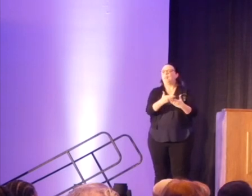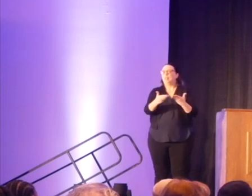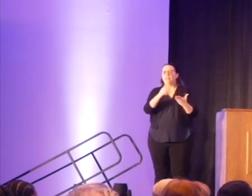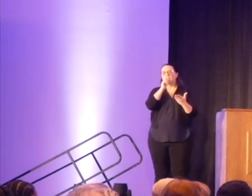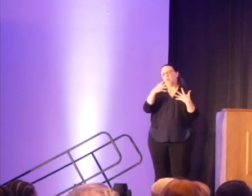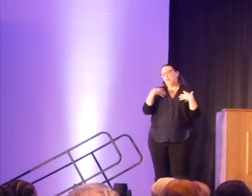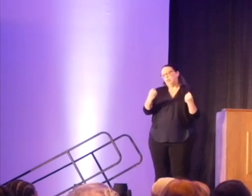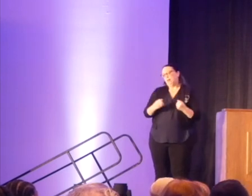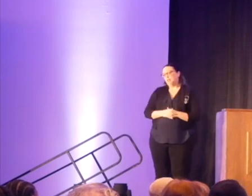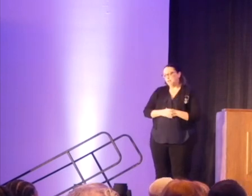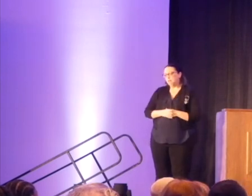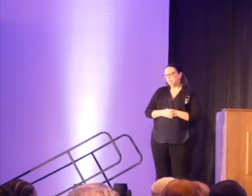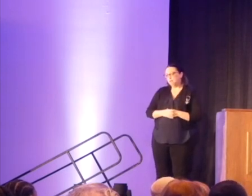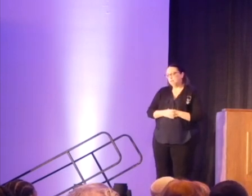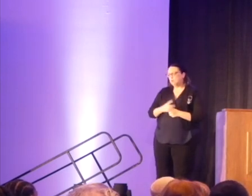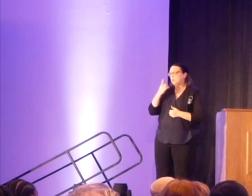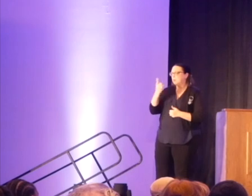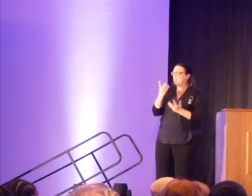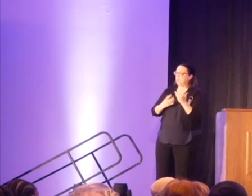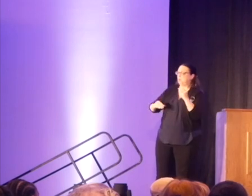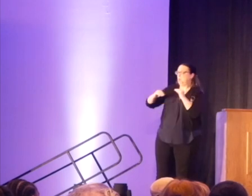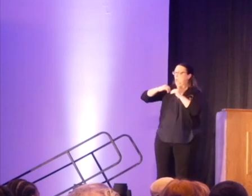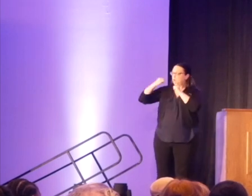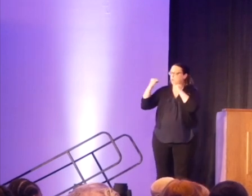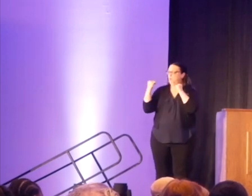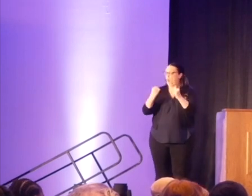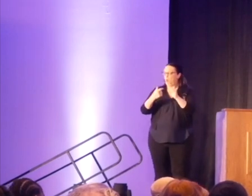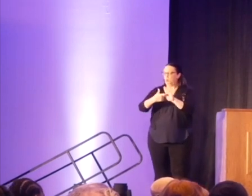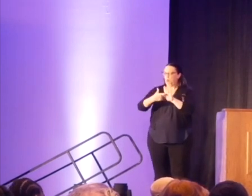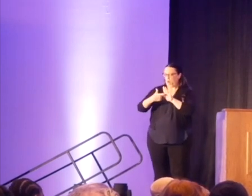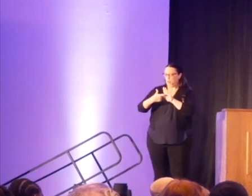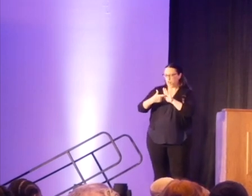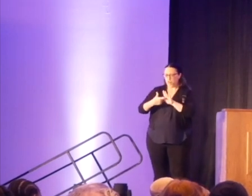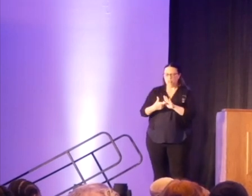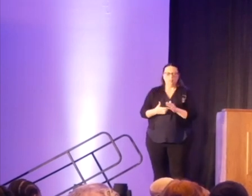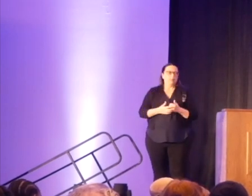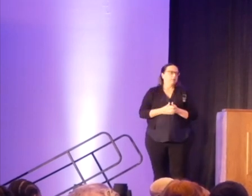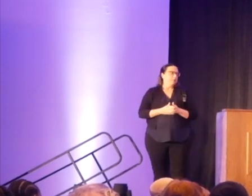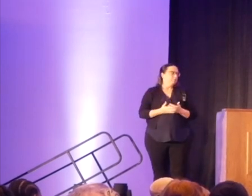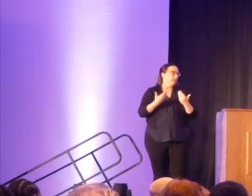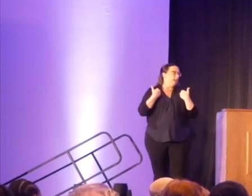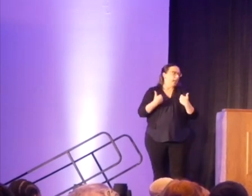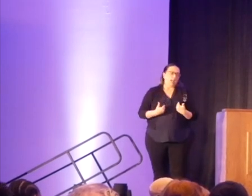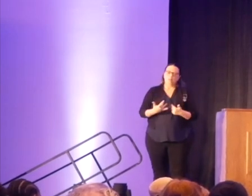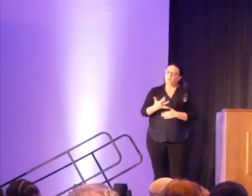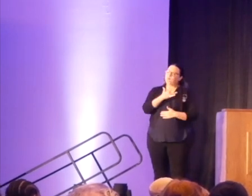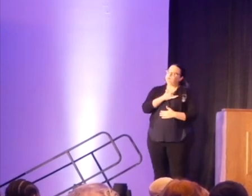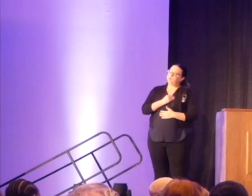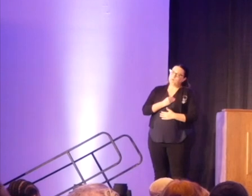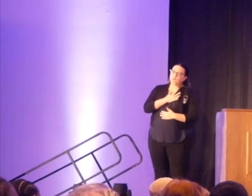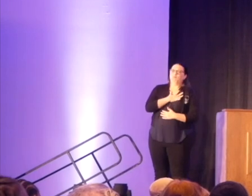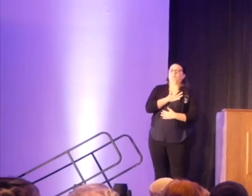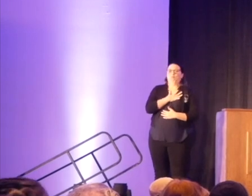So I do think that something much more radical is going to be required. And I am so heartened to be in a